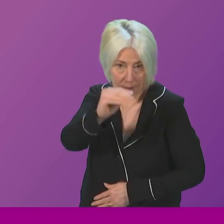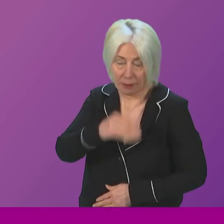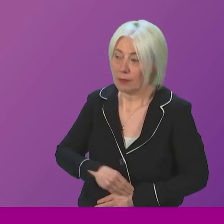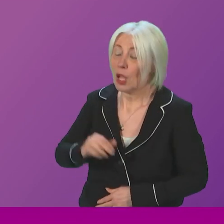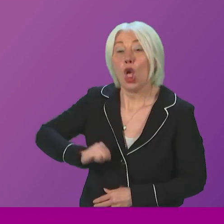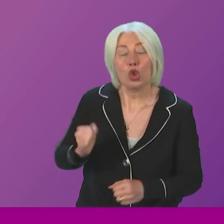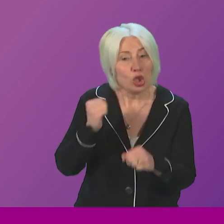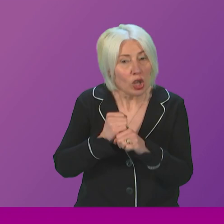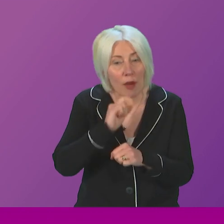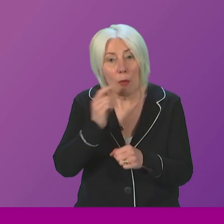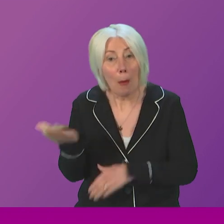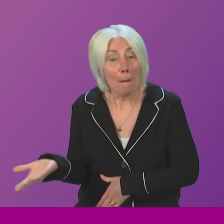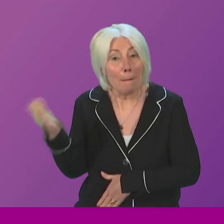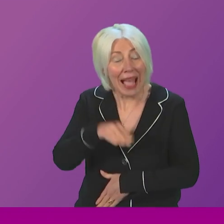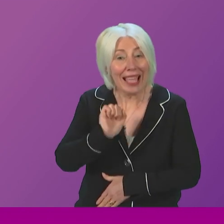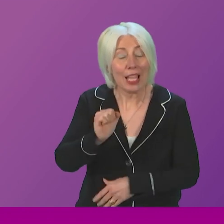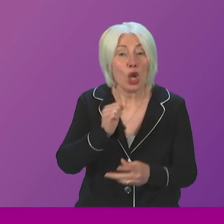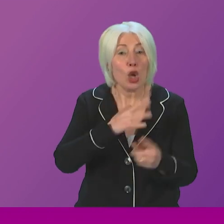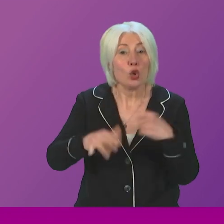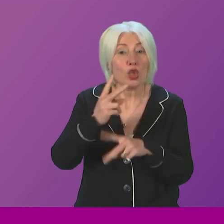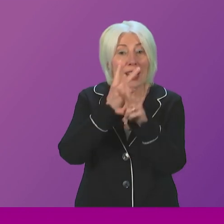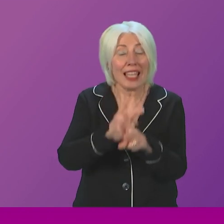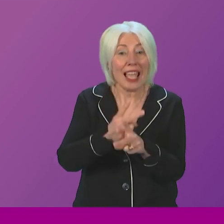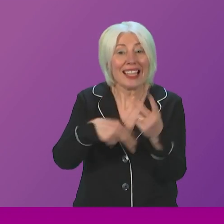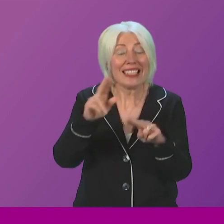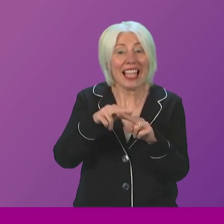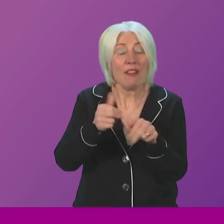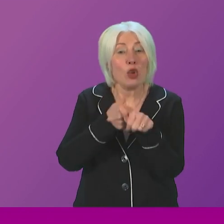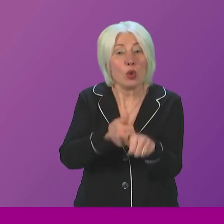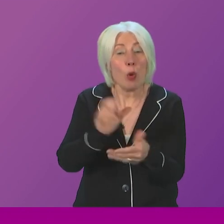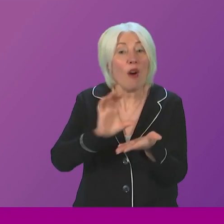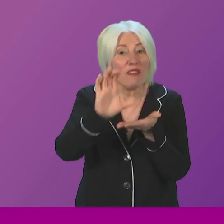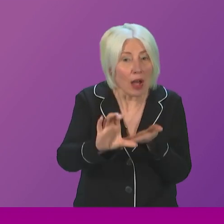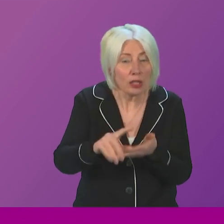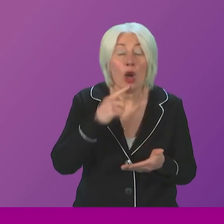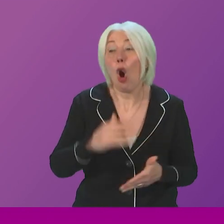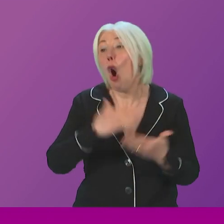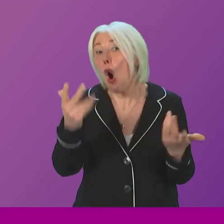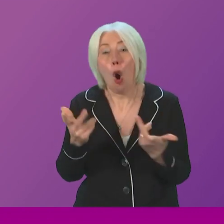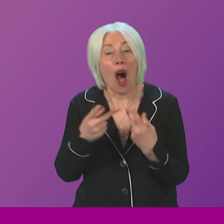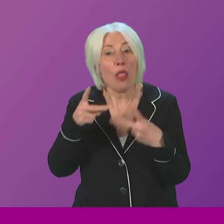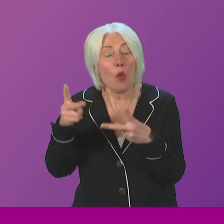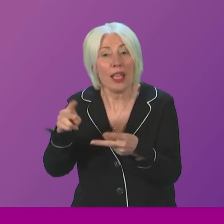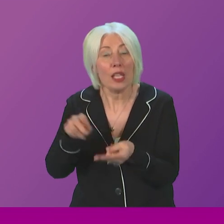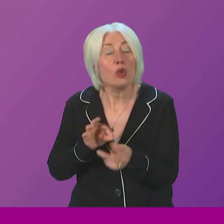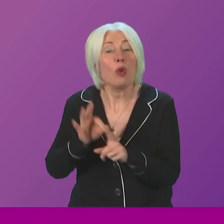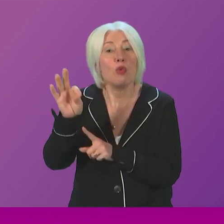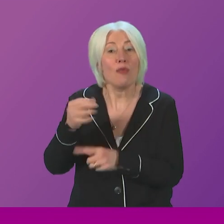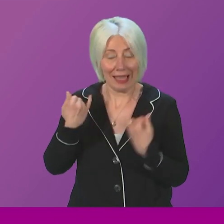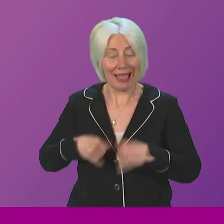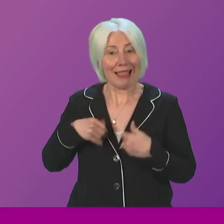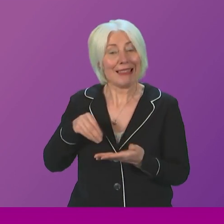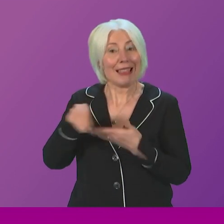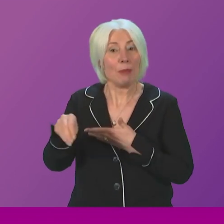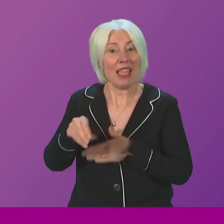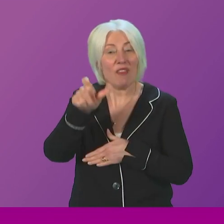Government will reintroduce the social care staff support fund or take other action to improve sick pay provision for social